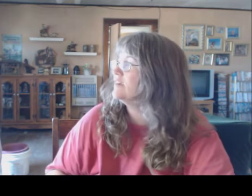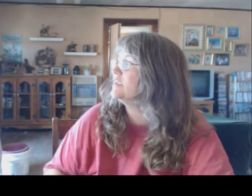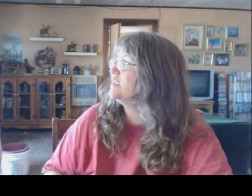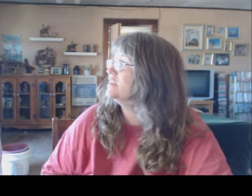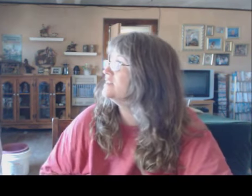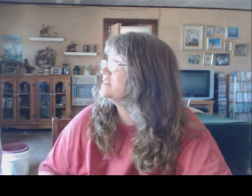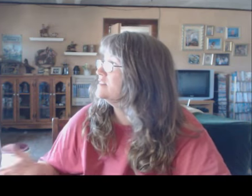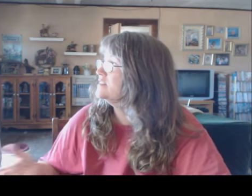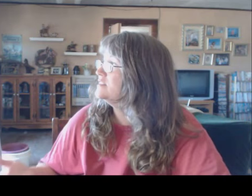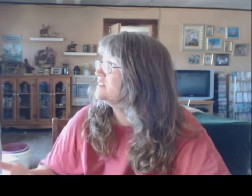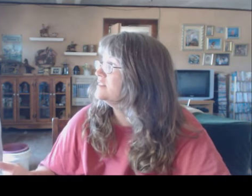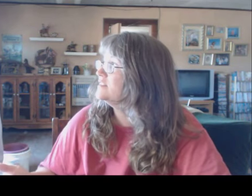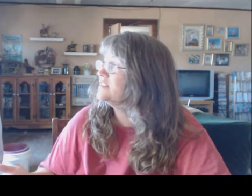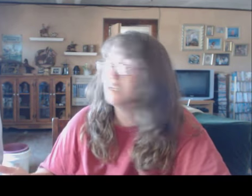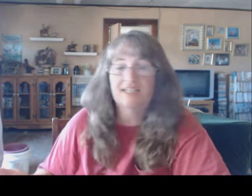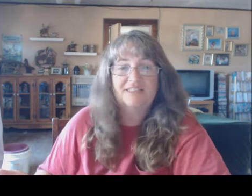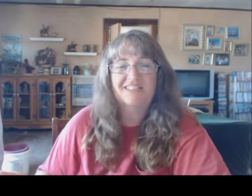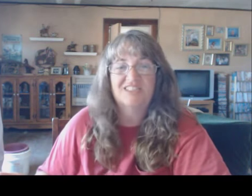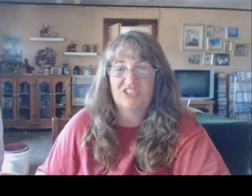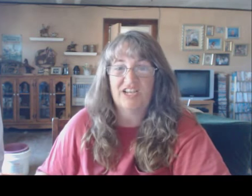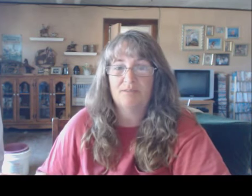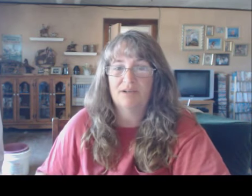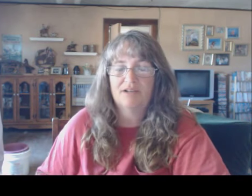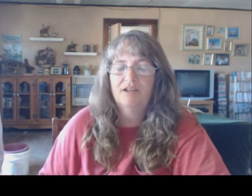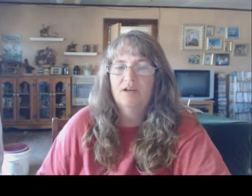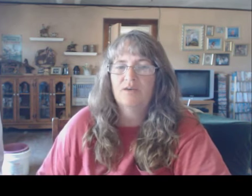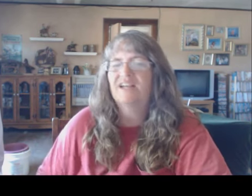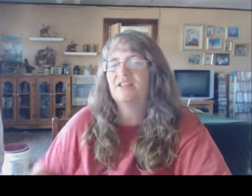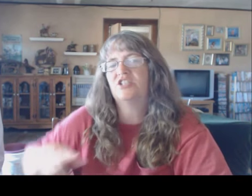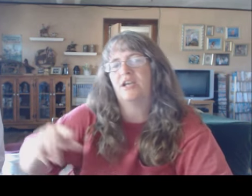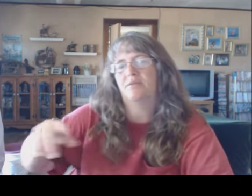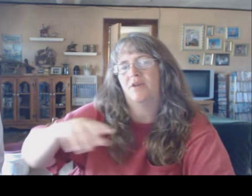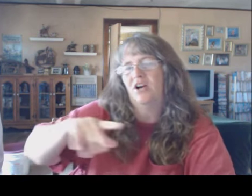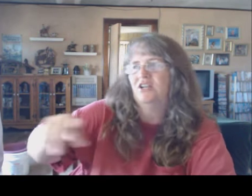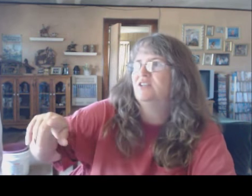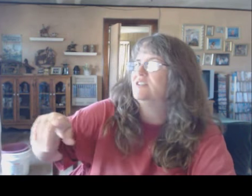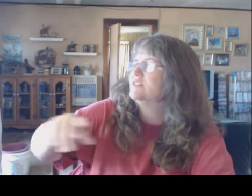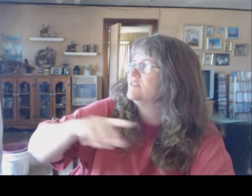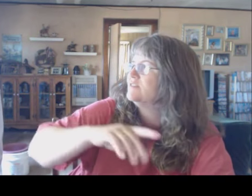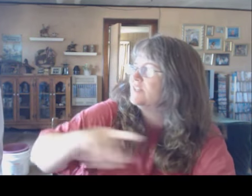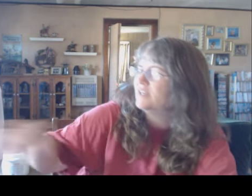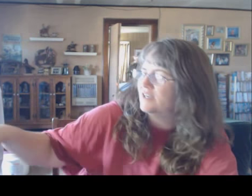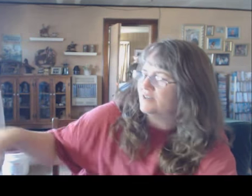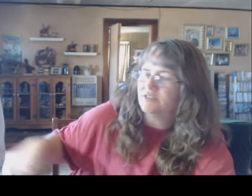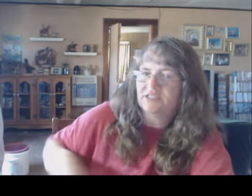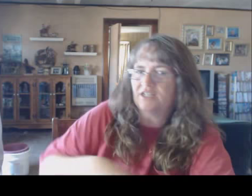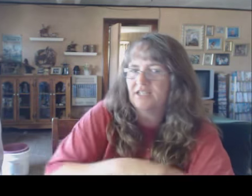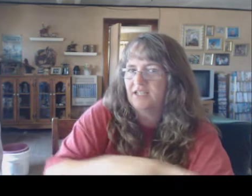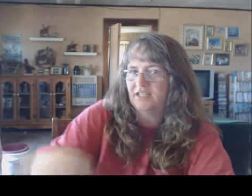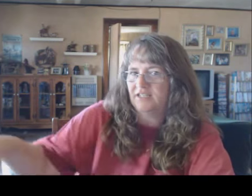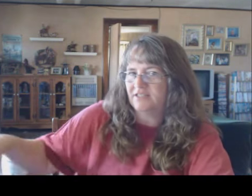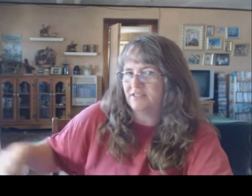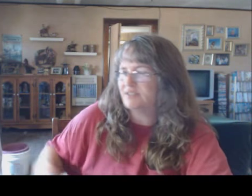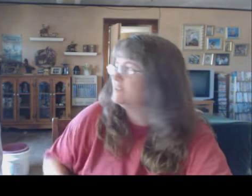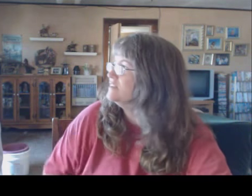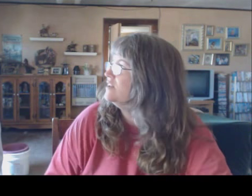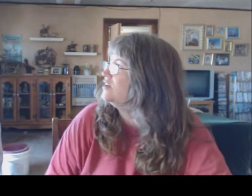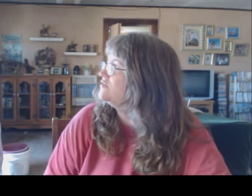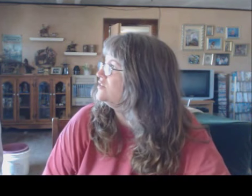fire ring is... It has part of a rusted bottom. It's the shape. Our stock tank is oval.